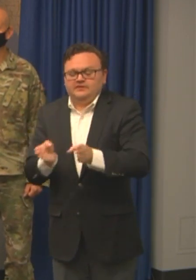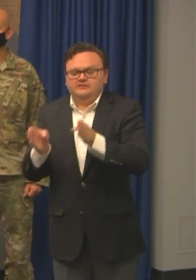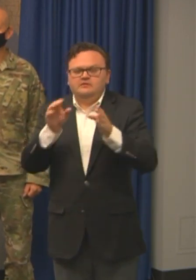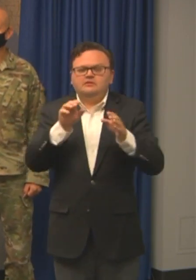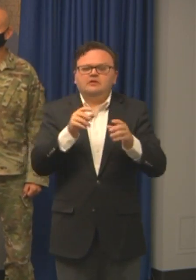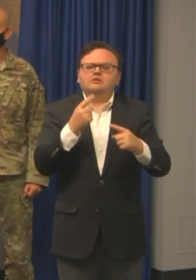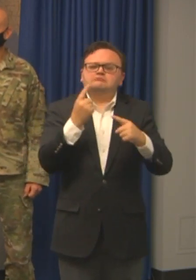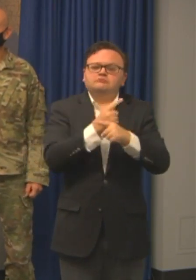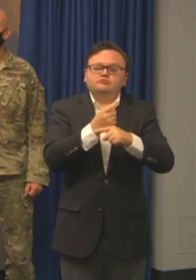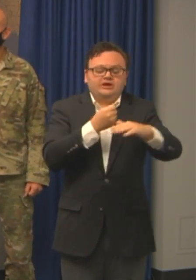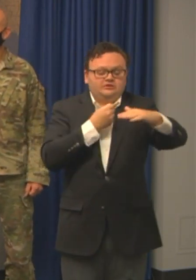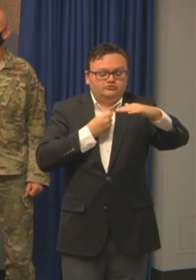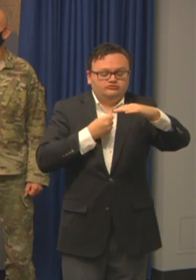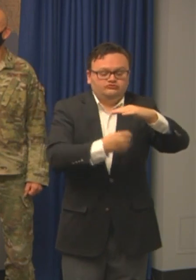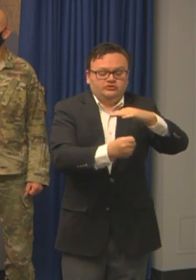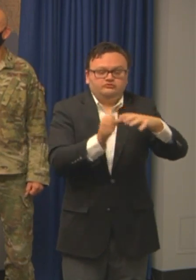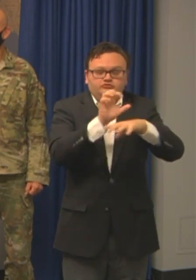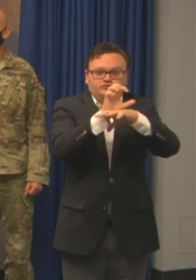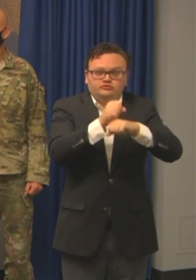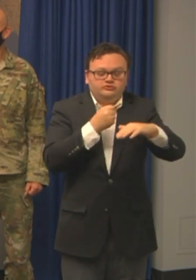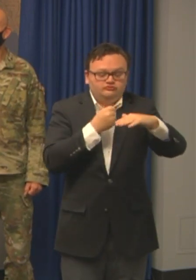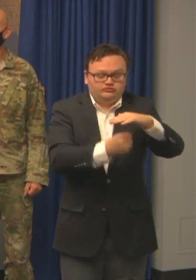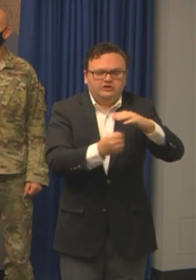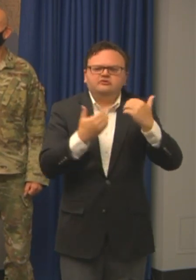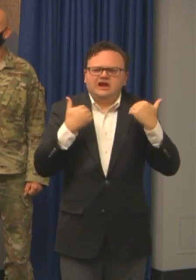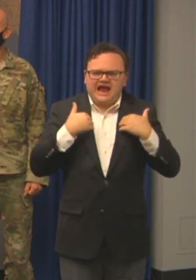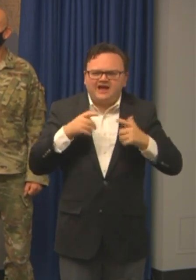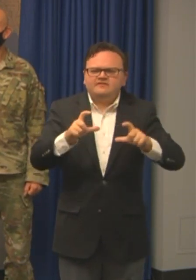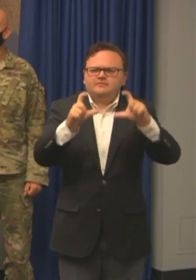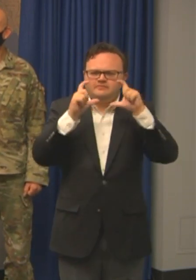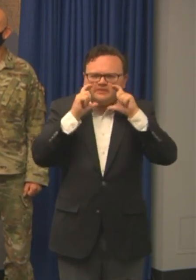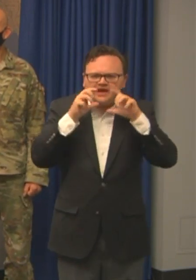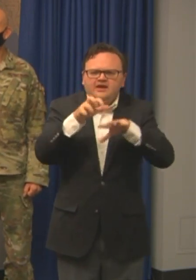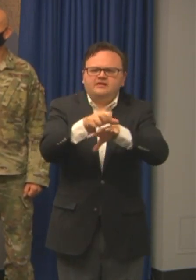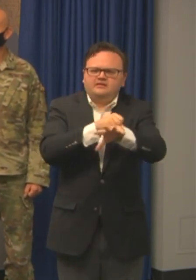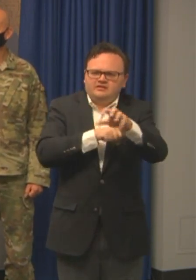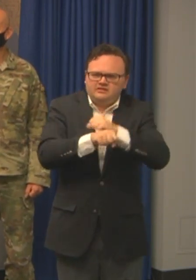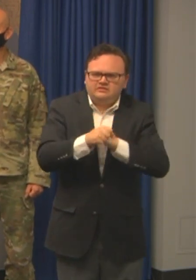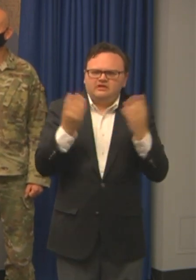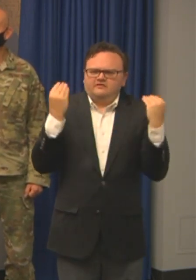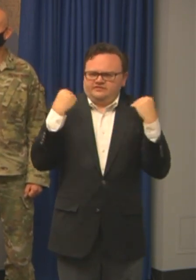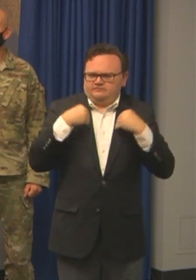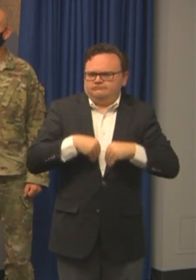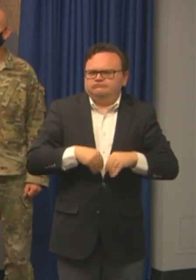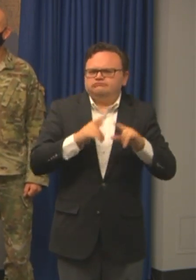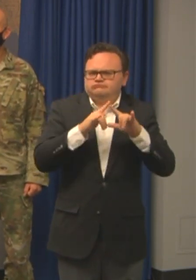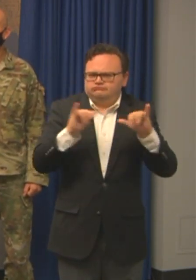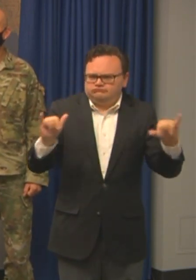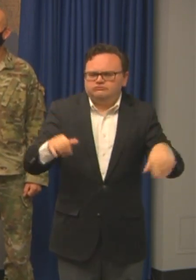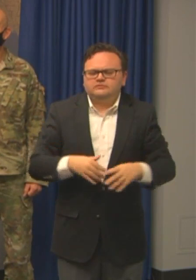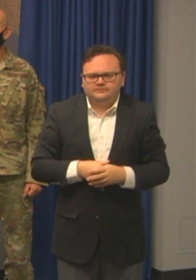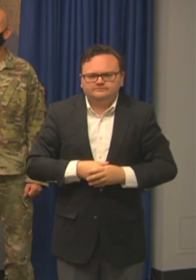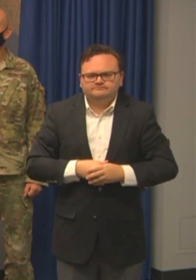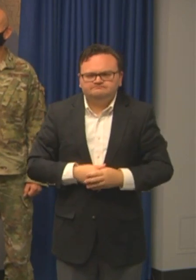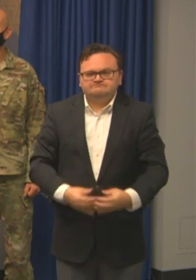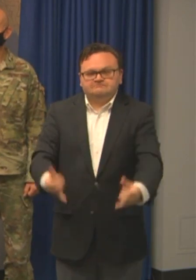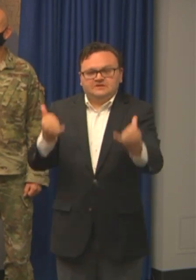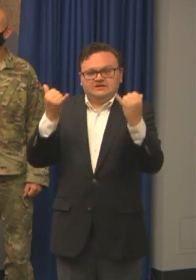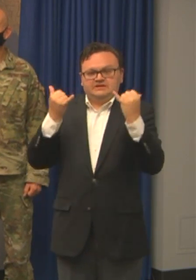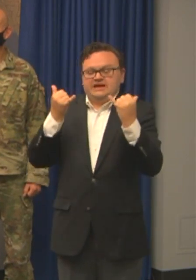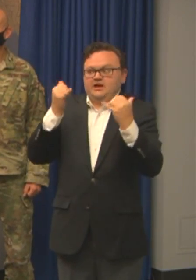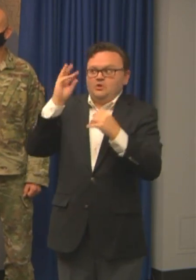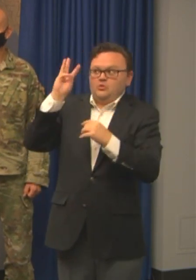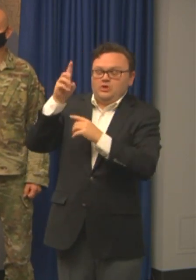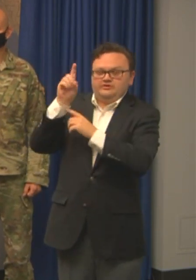things for some of the more traditional sheltering. And again, now that the disaster declaration has been approved, you do have the